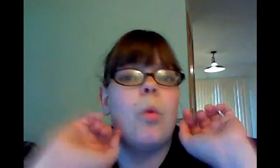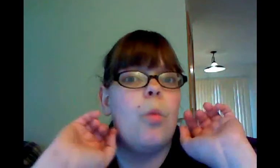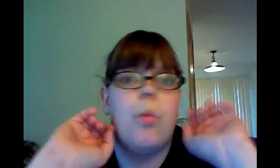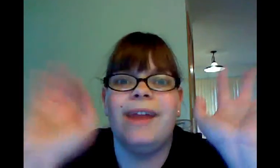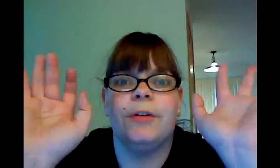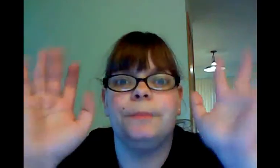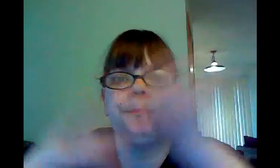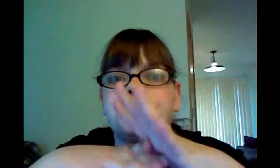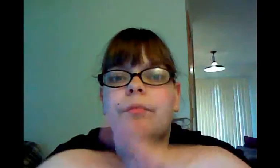Whatever.